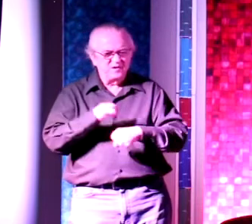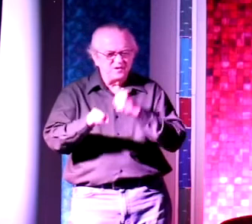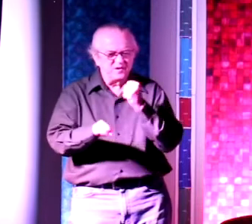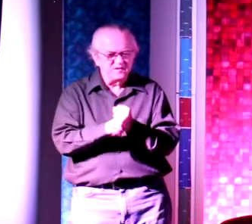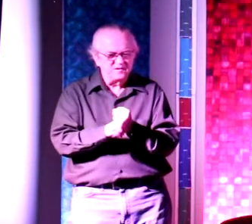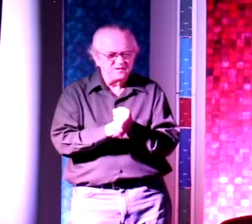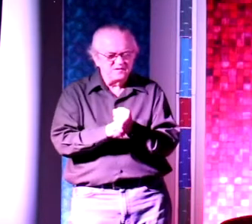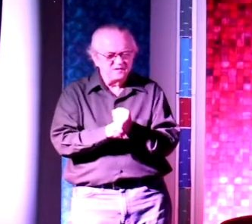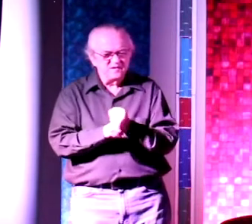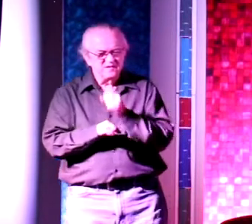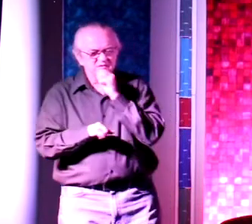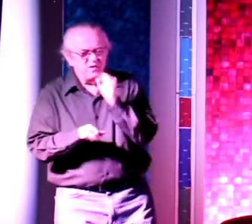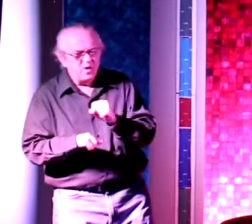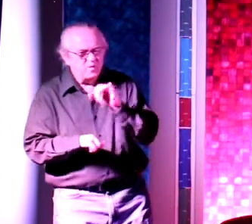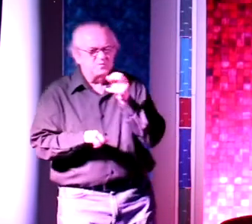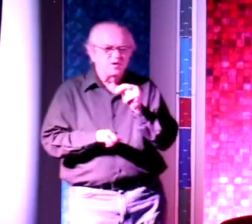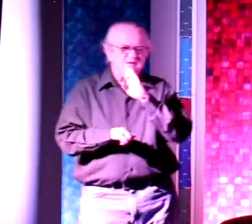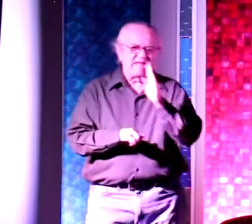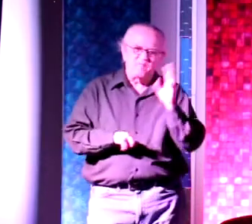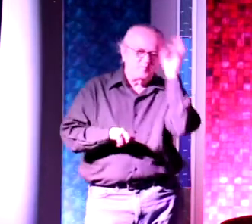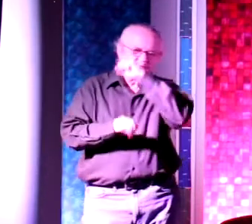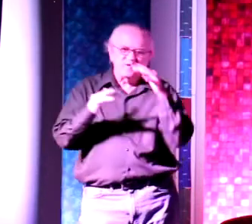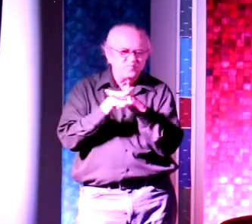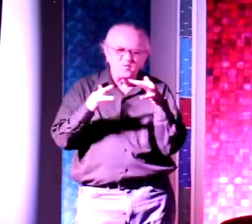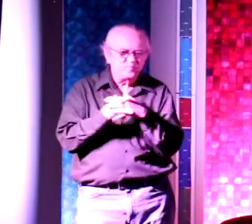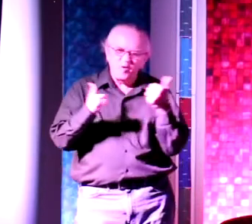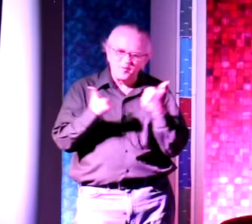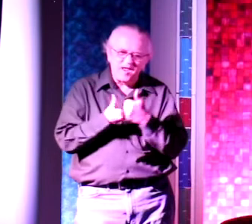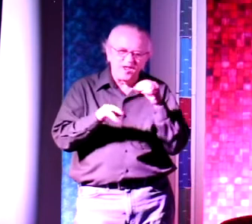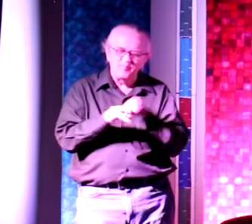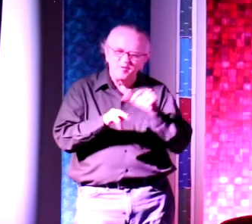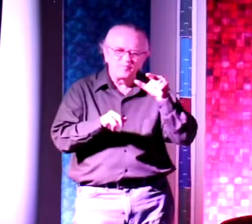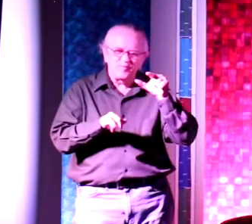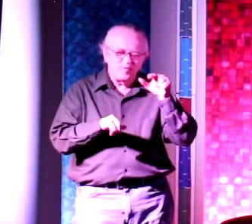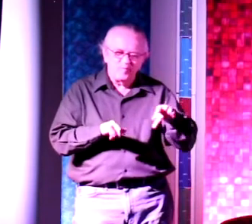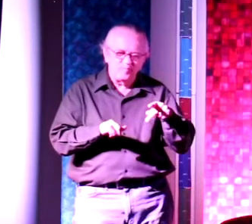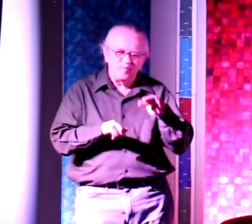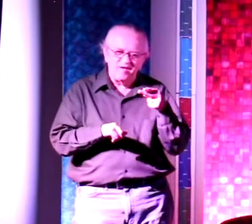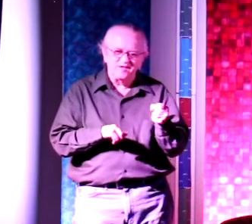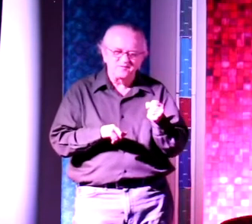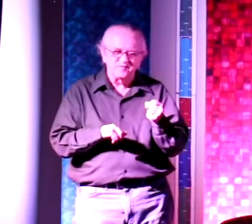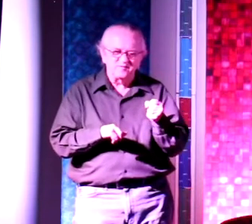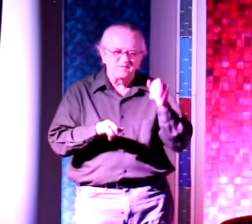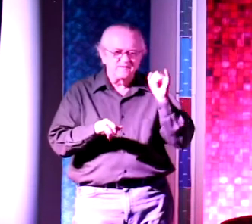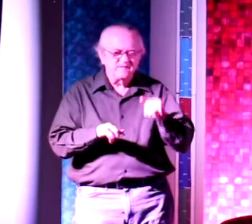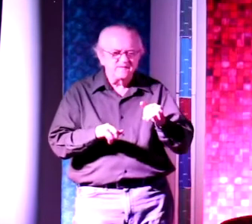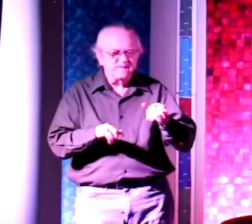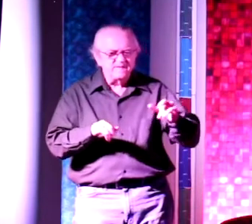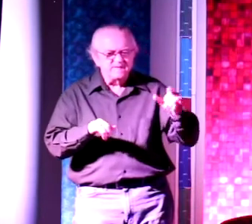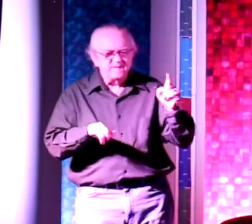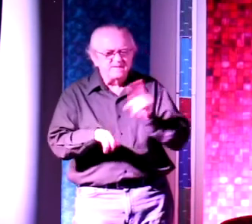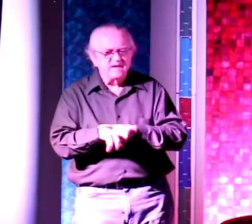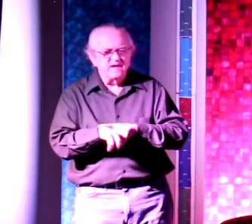Old John had never missed a football game at Groveport High School. That moment in time, as he